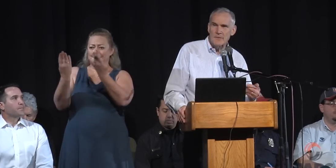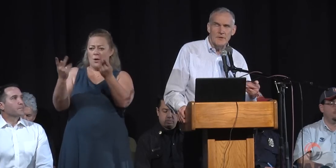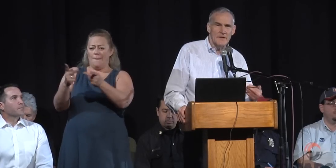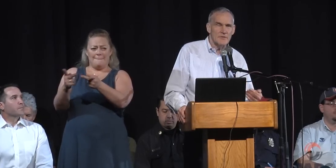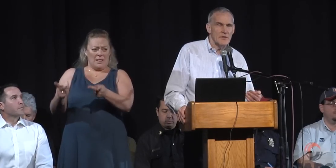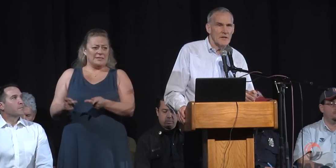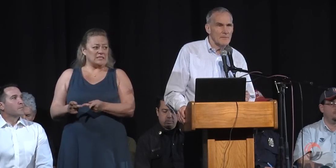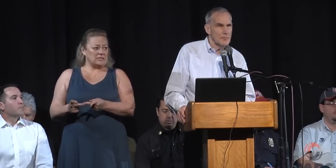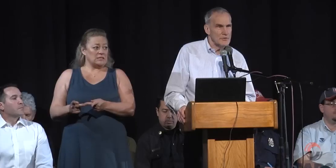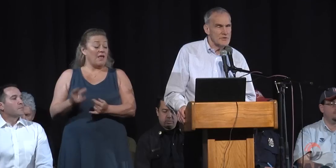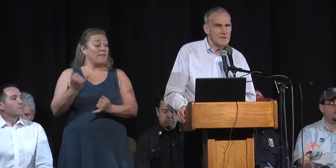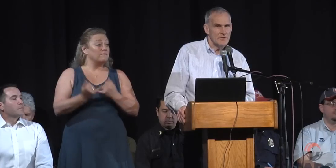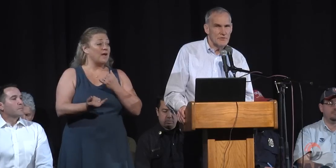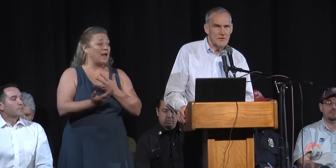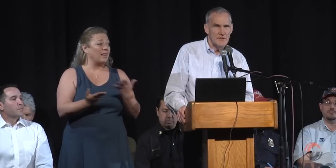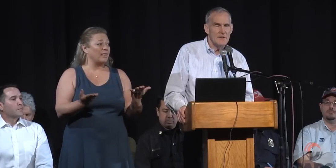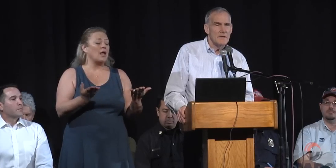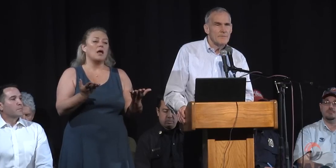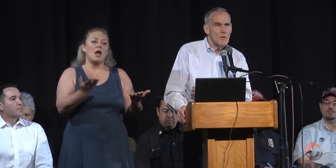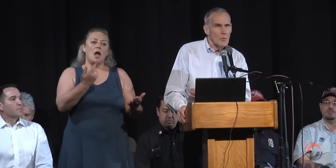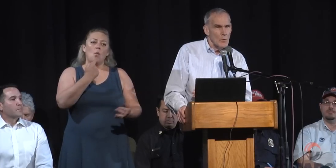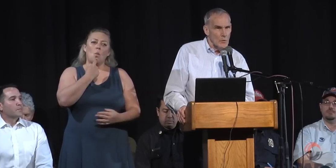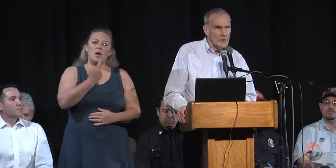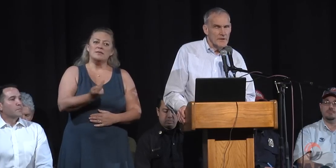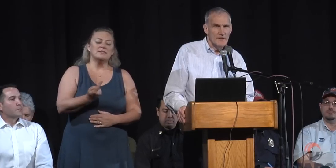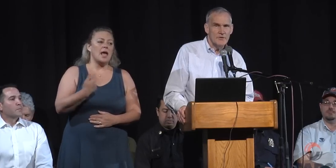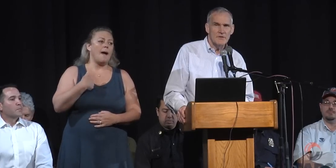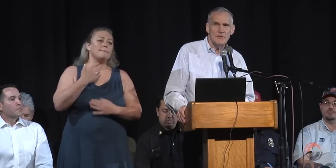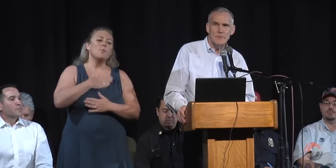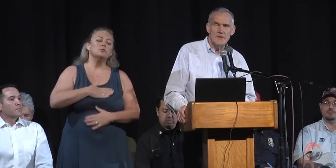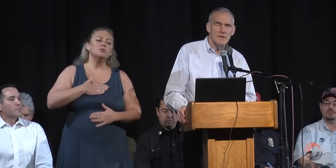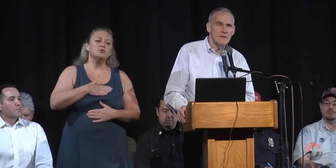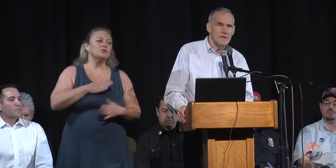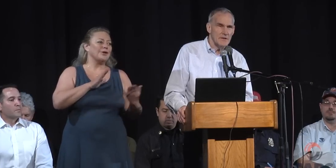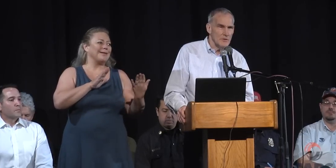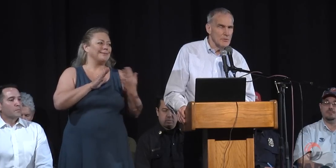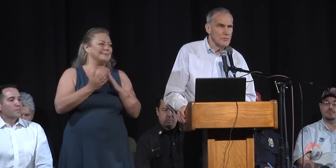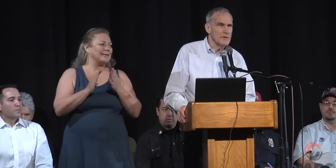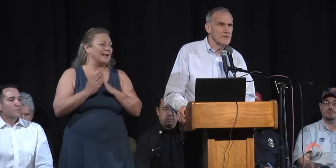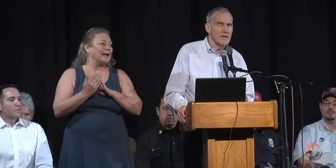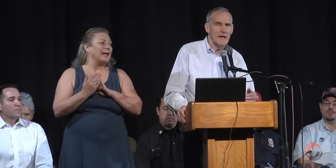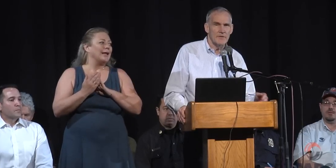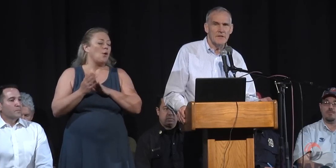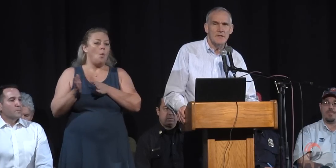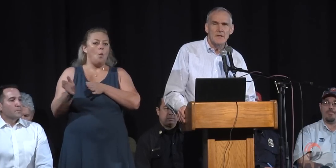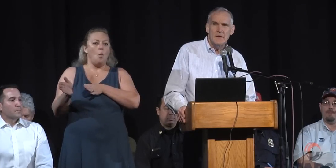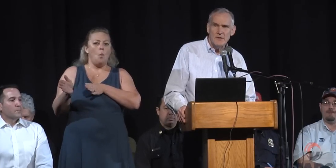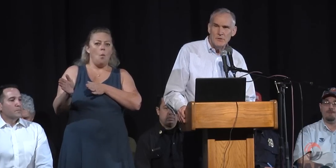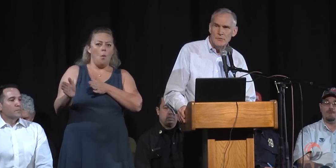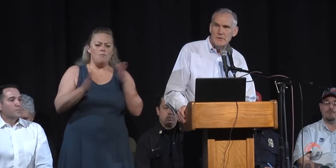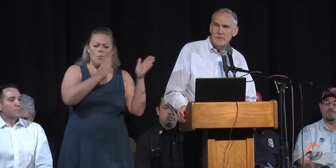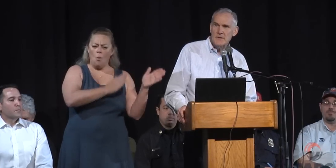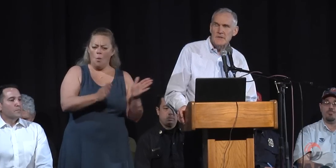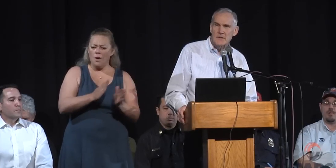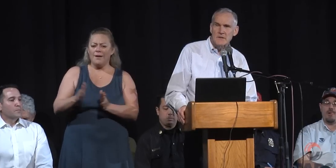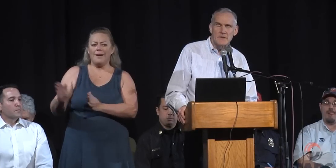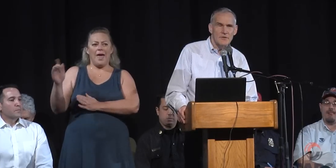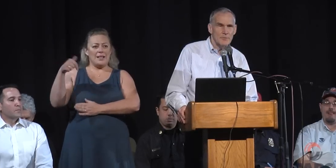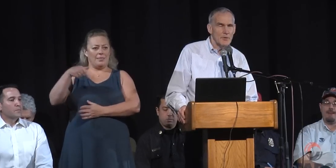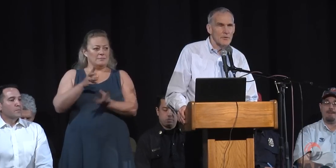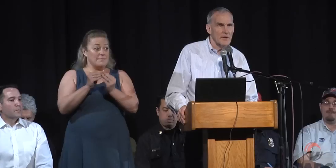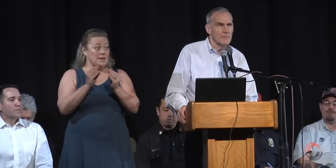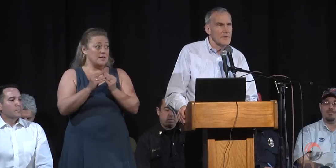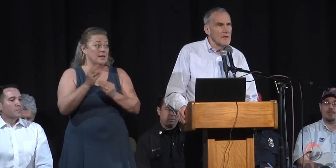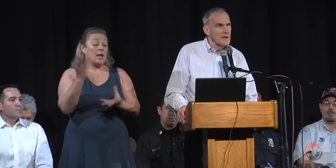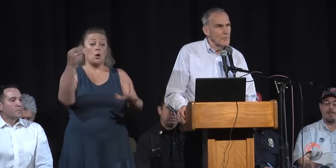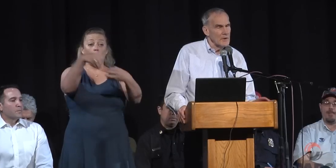thing that I would like to say, I appreciate the city organizing this meeting, including the county, including me in